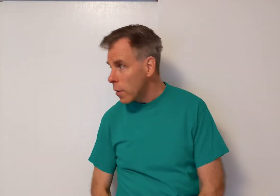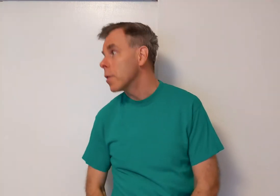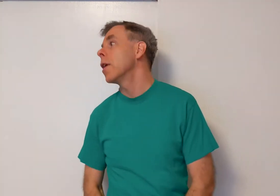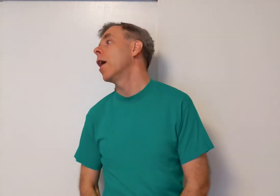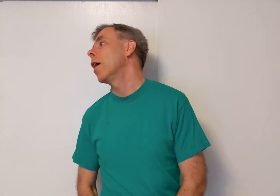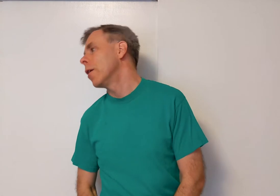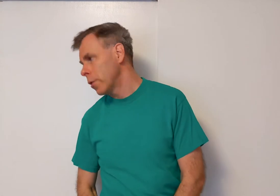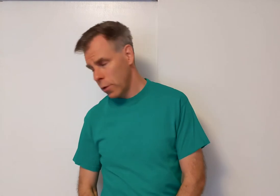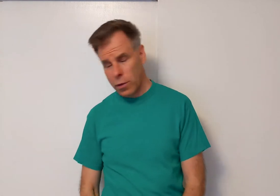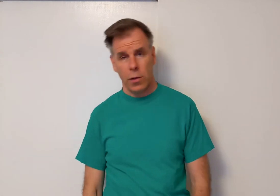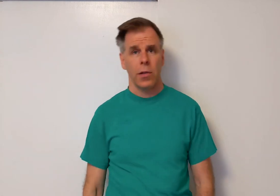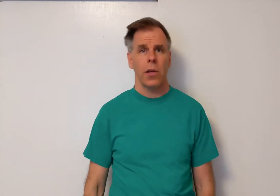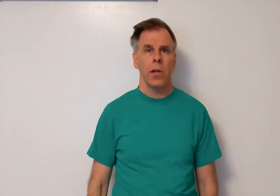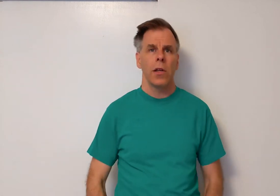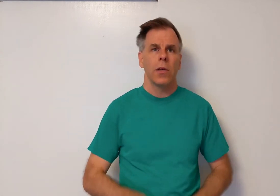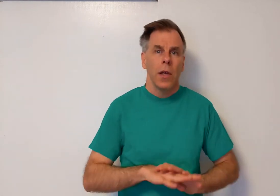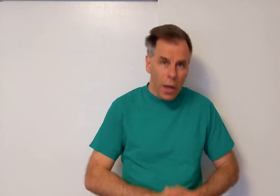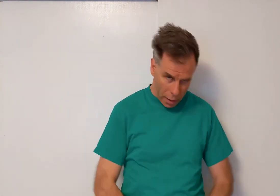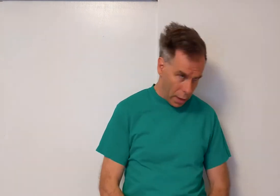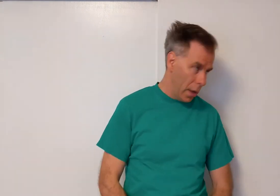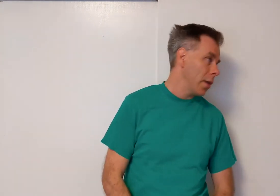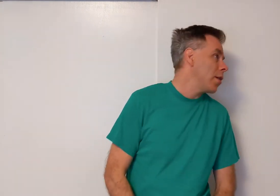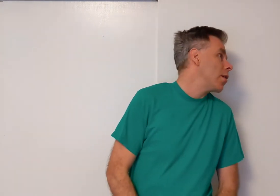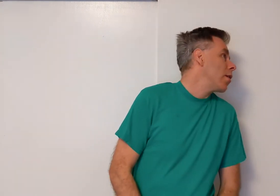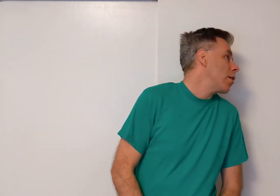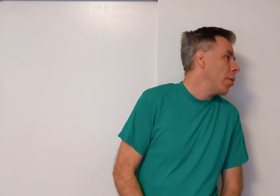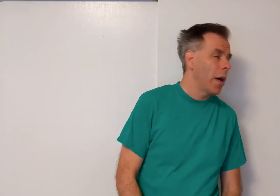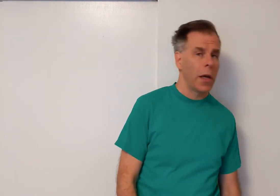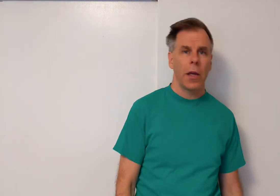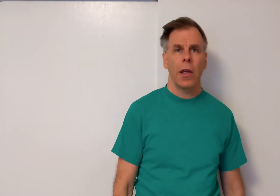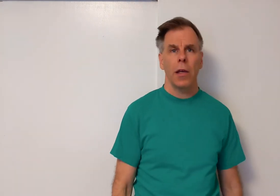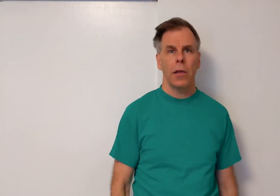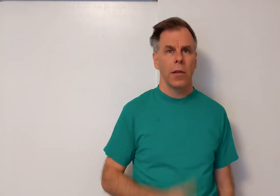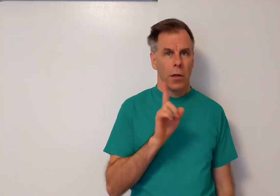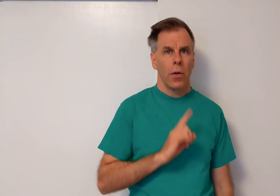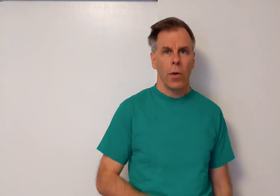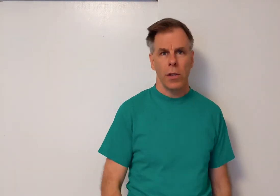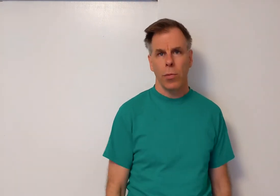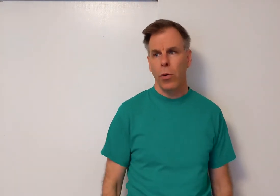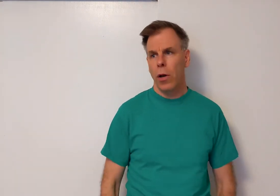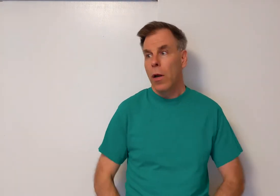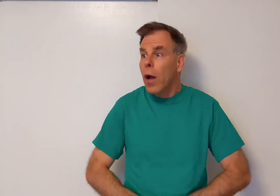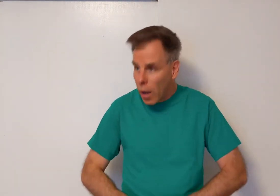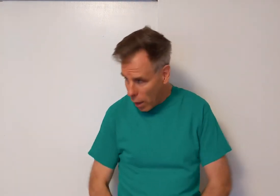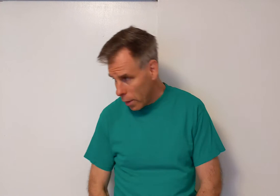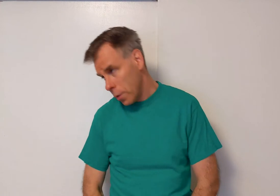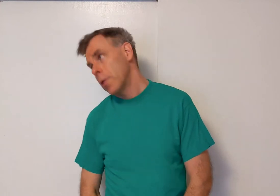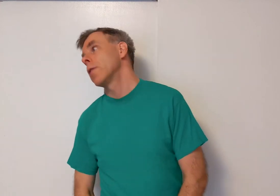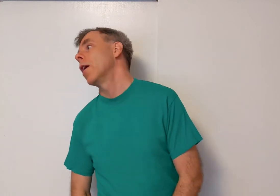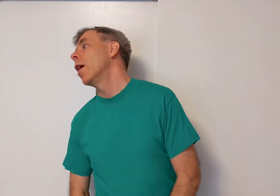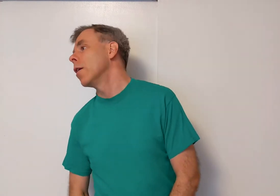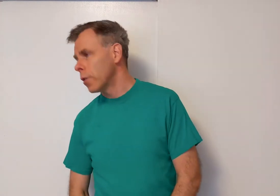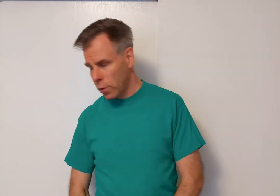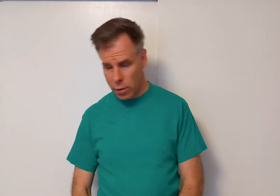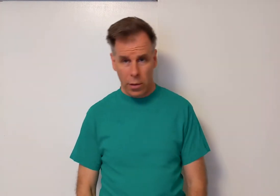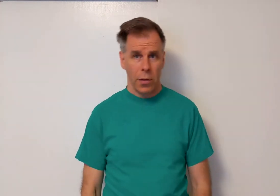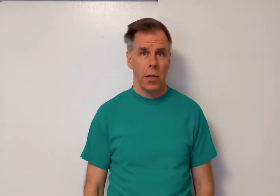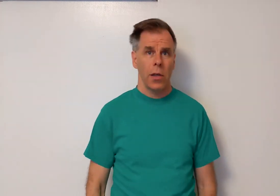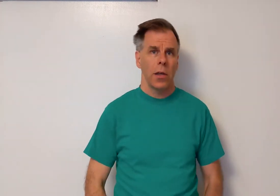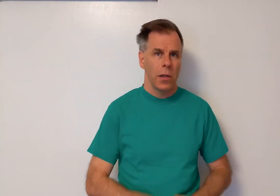stand on the seat and I stick my head. Once more. I stand on the seat